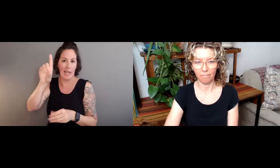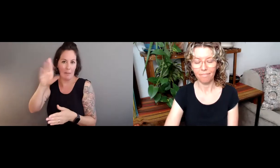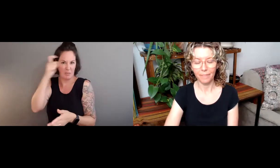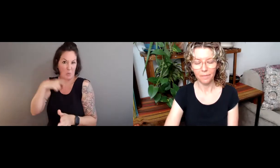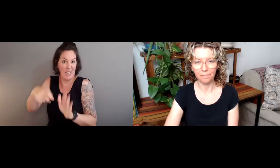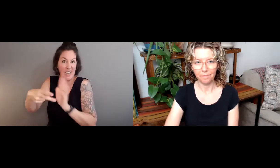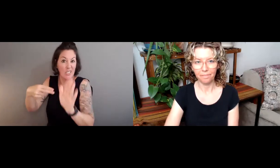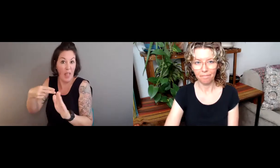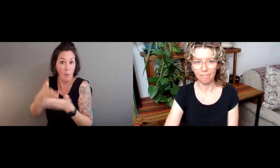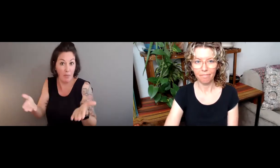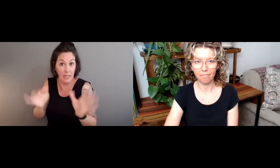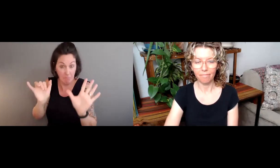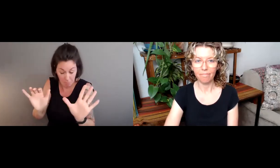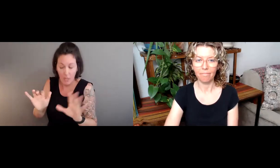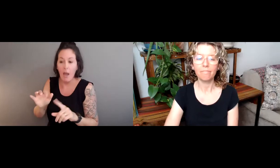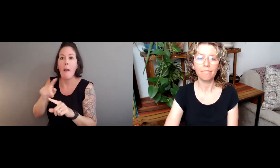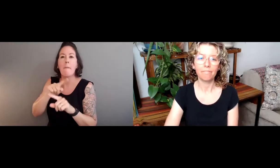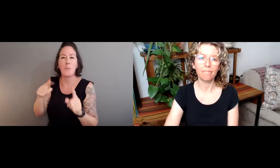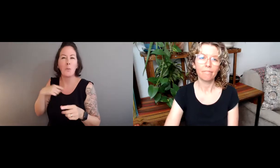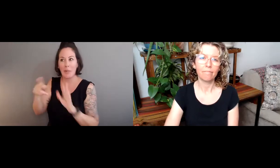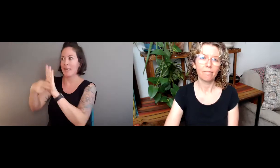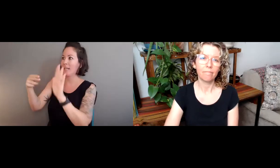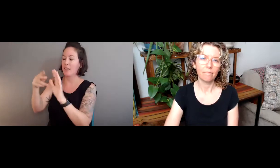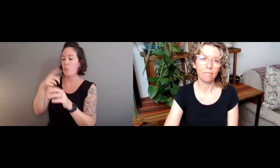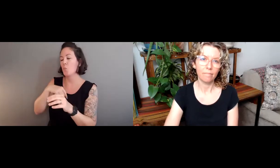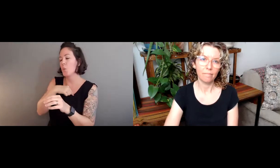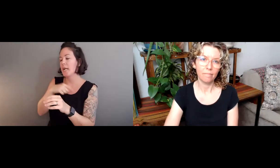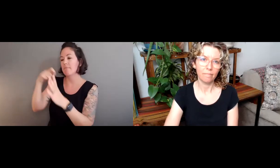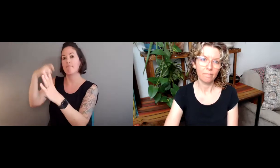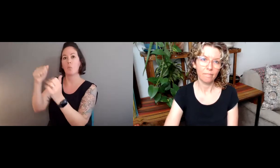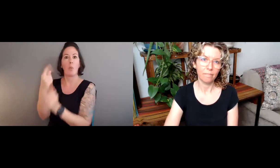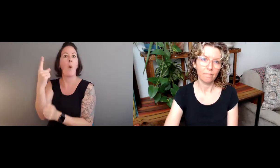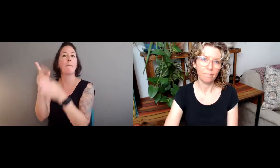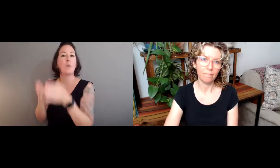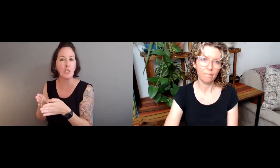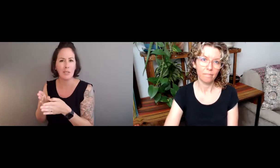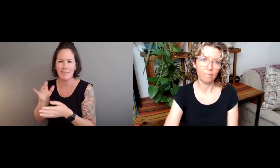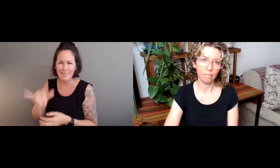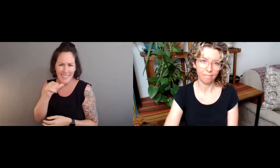When we have a video come up, we put it in the sign bank and then we have to label it.